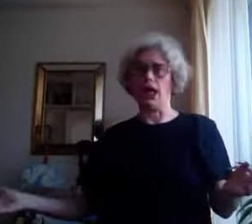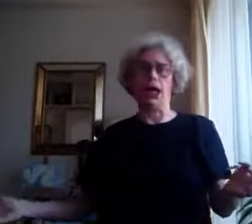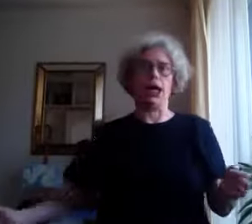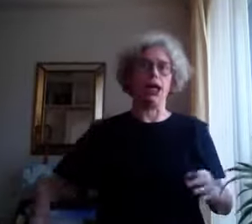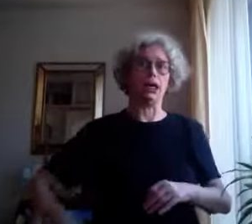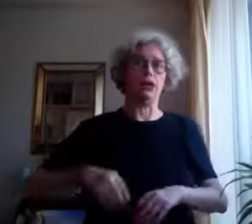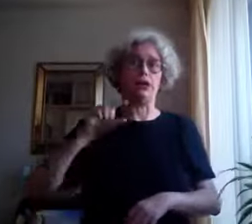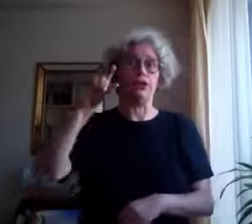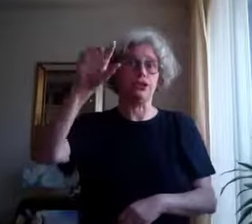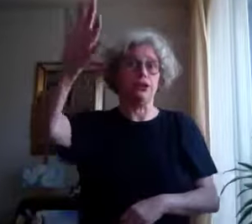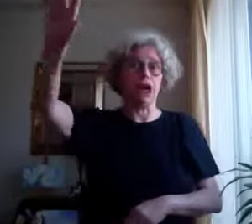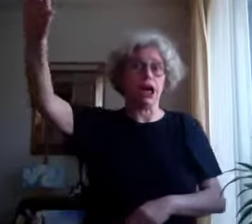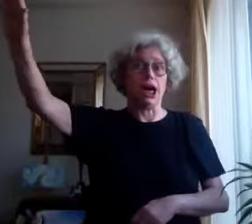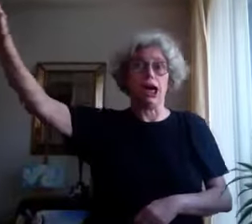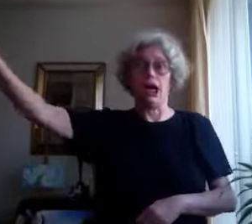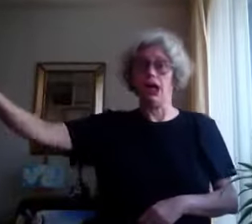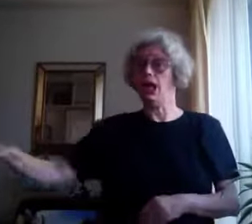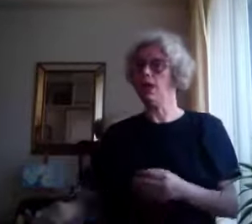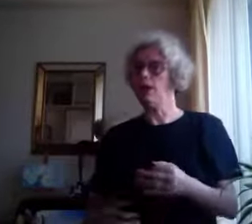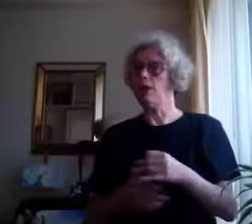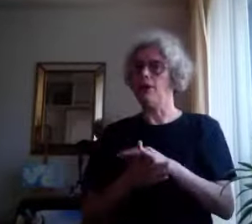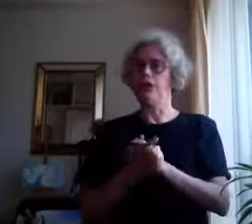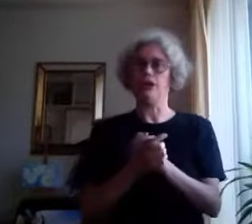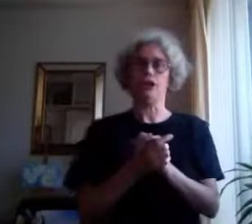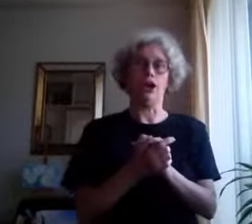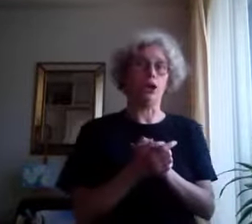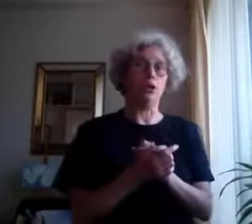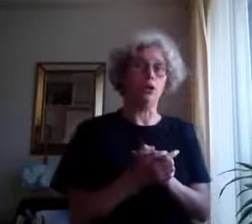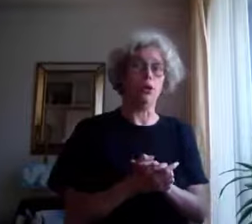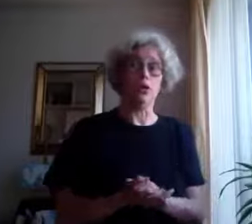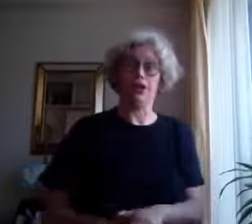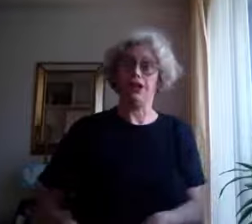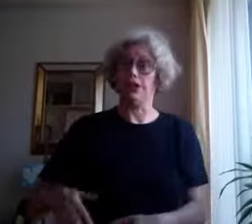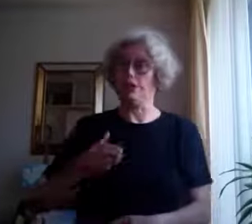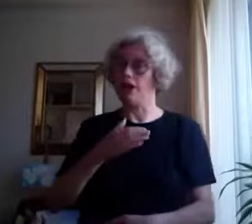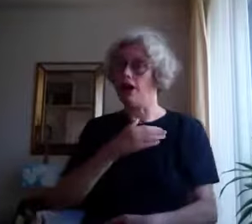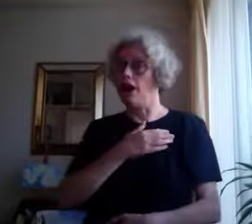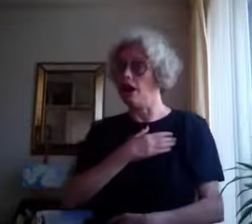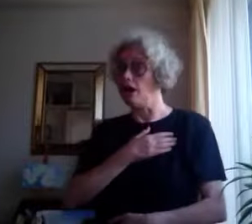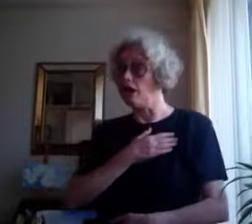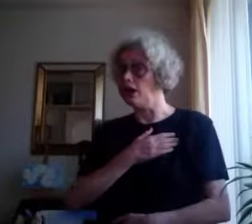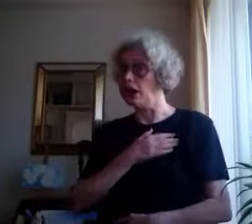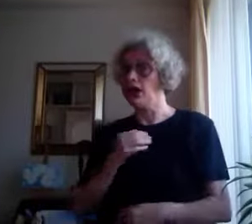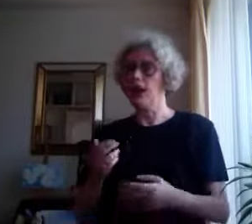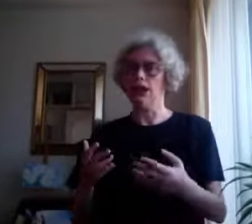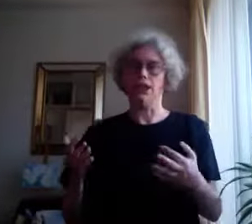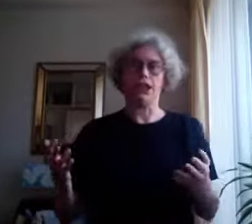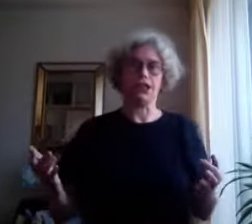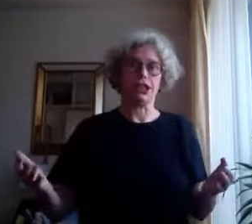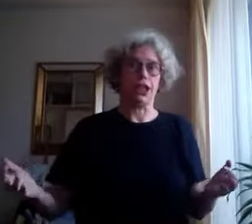and cry. When you know in your heart, there's a